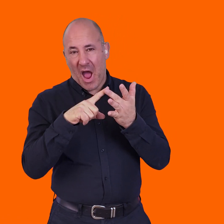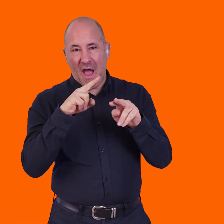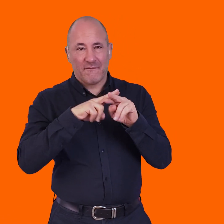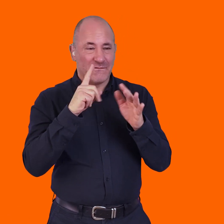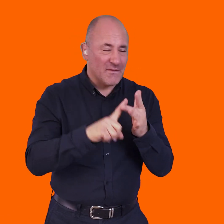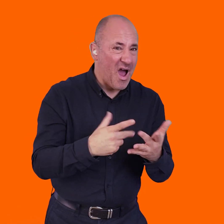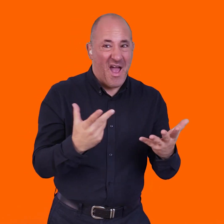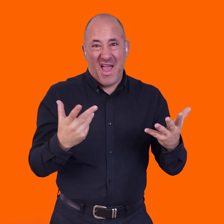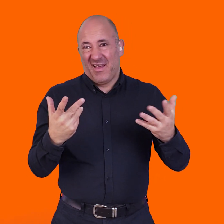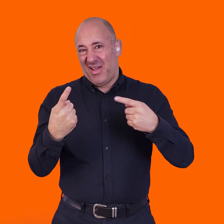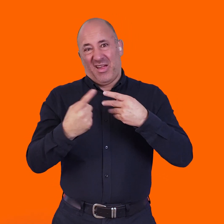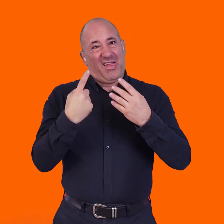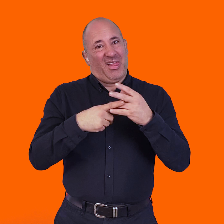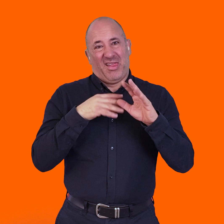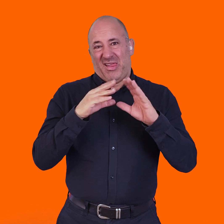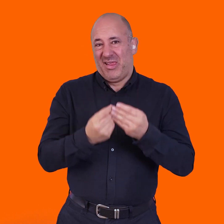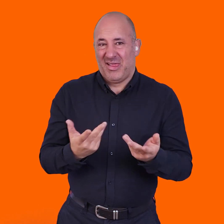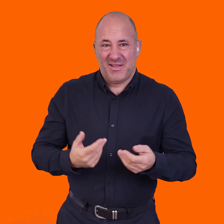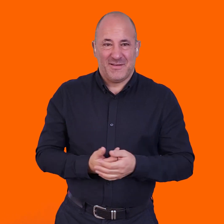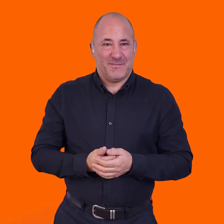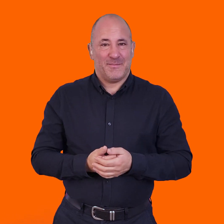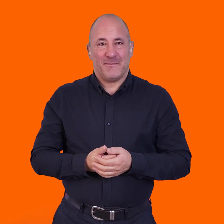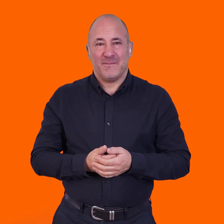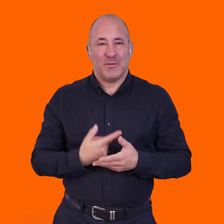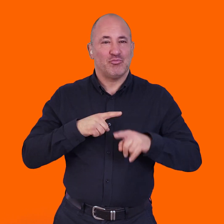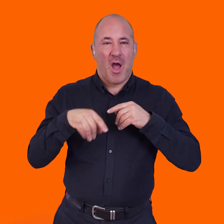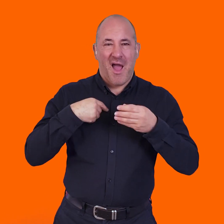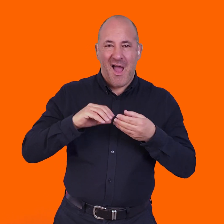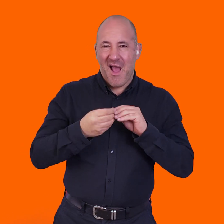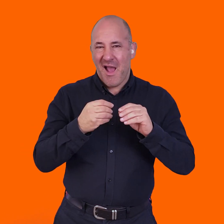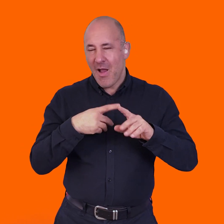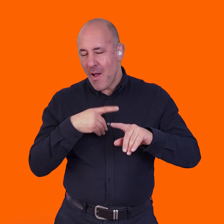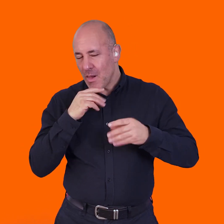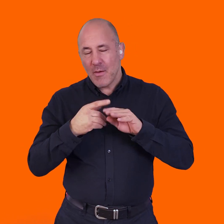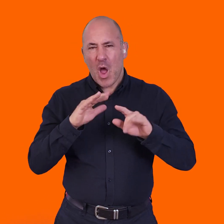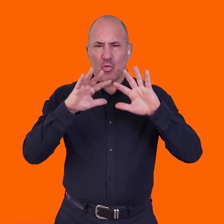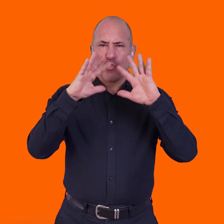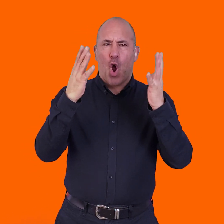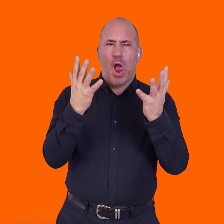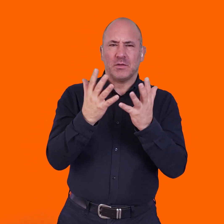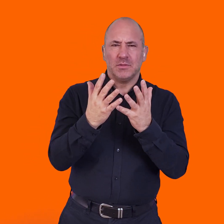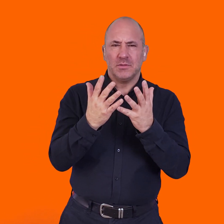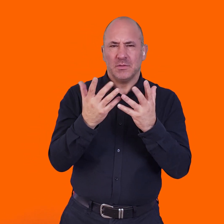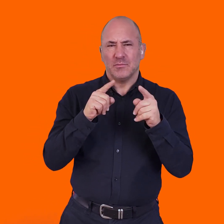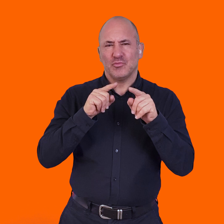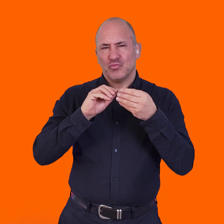and alternate realities. sci-fi, everything, I just like to